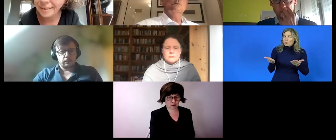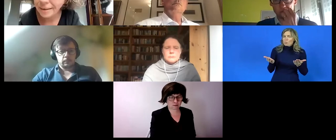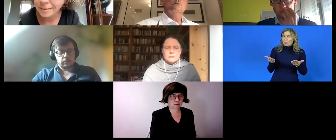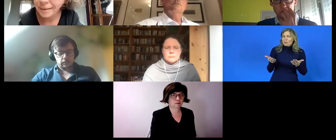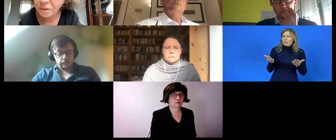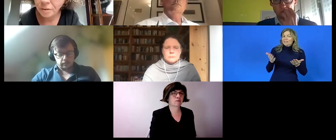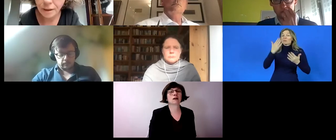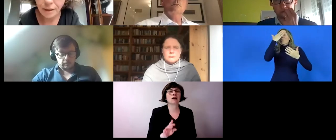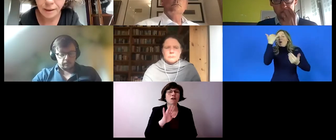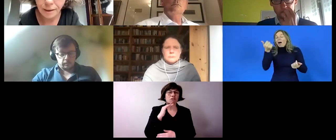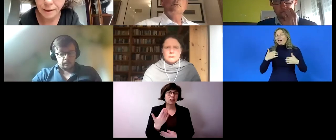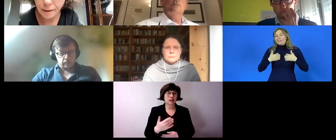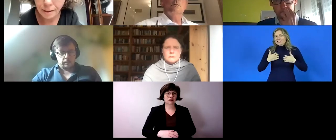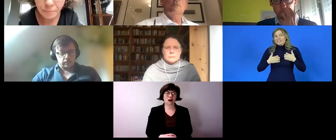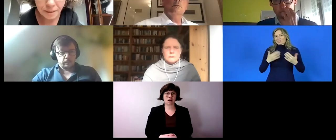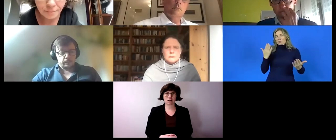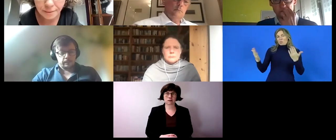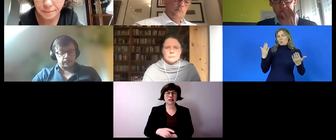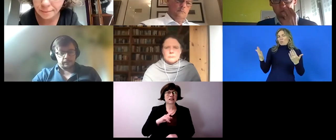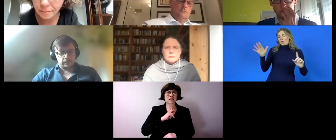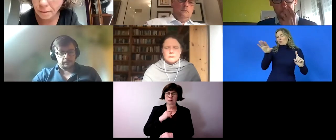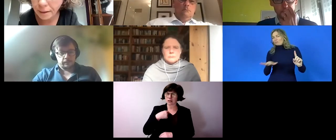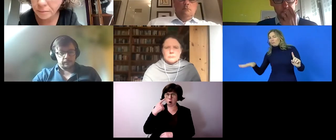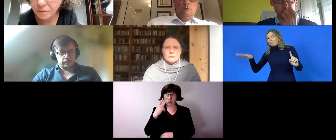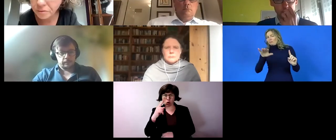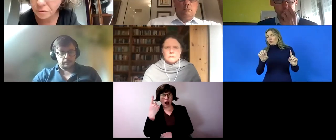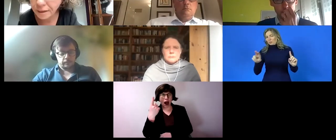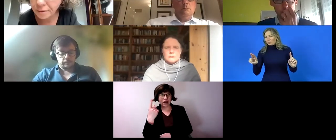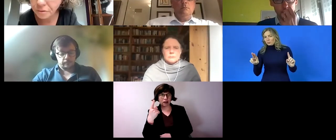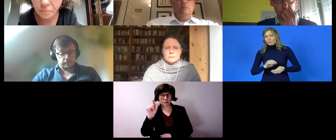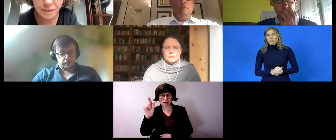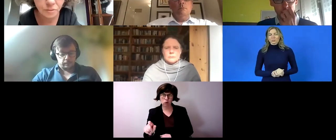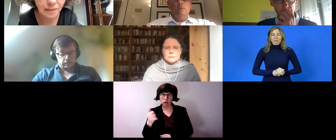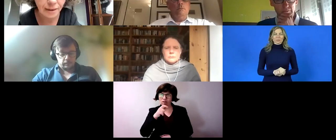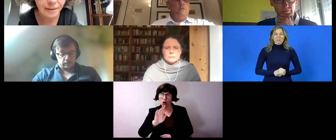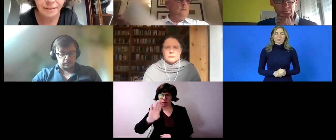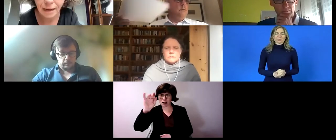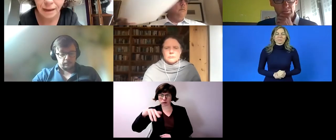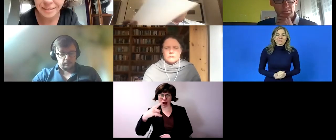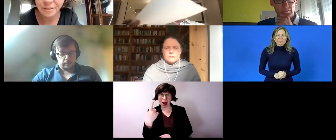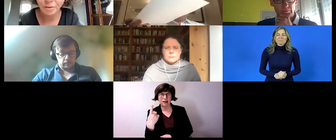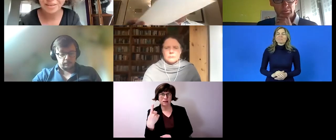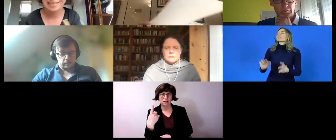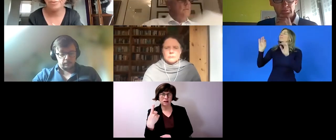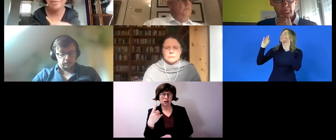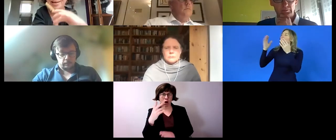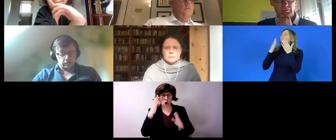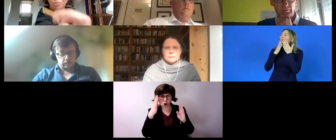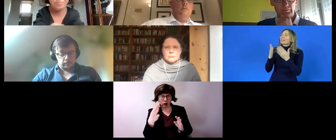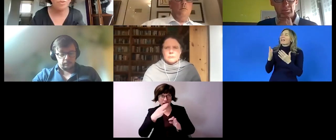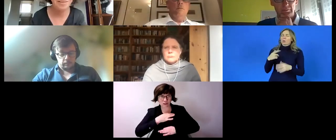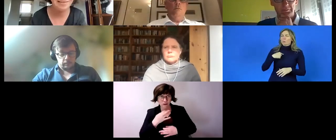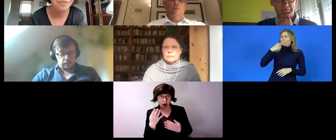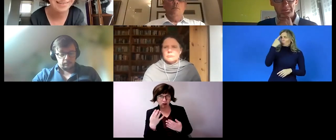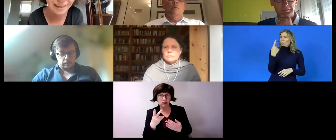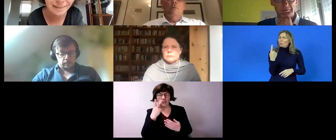compare that with the situation in europe thanks very much i would like to i think there's still one more person asking